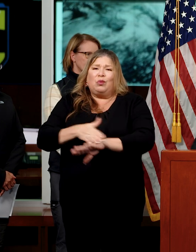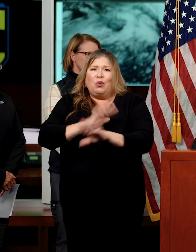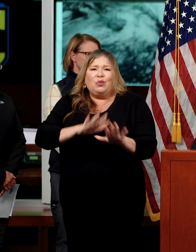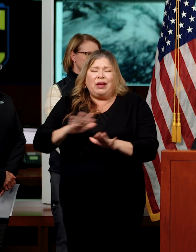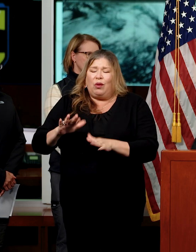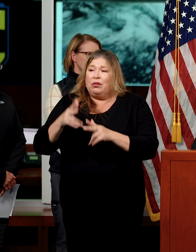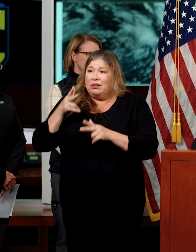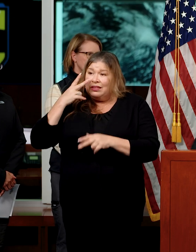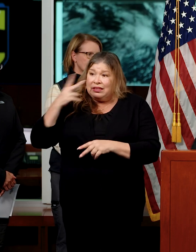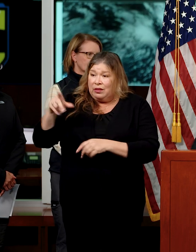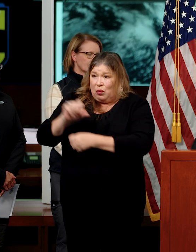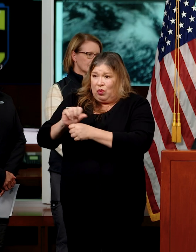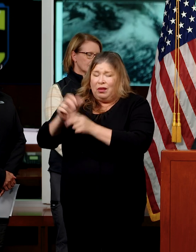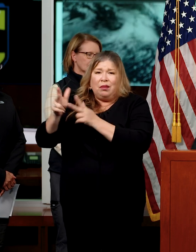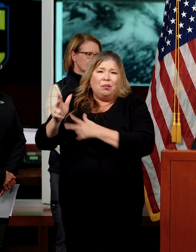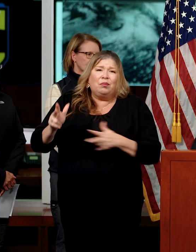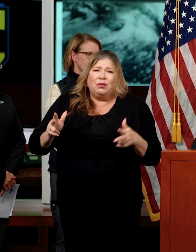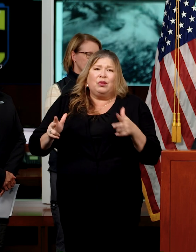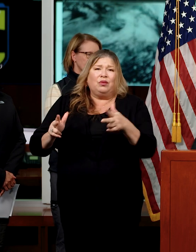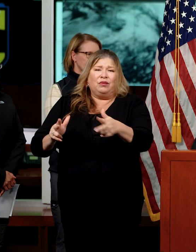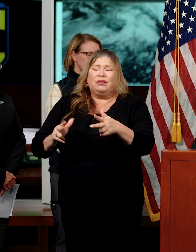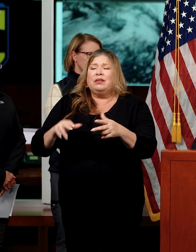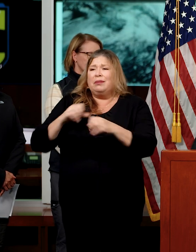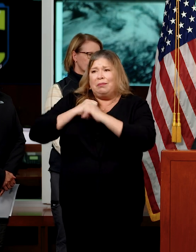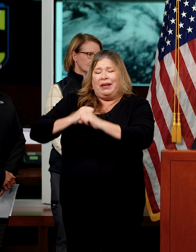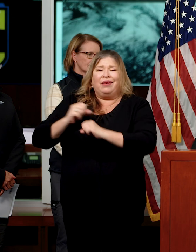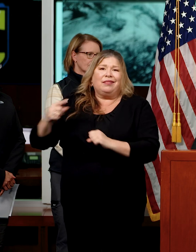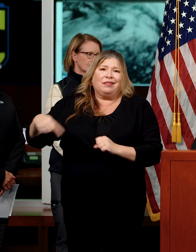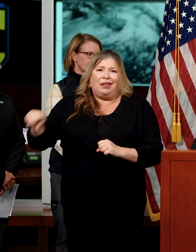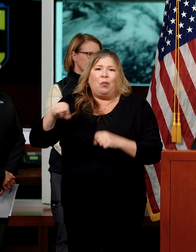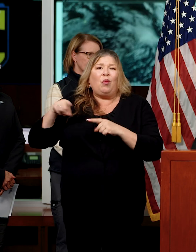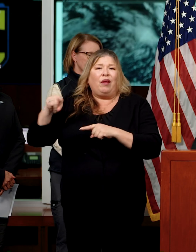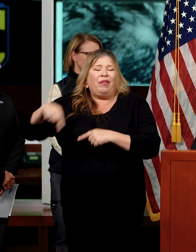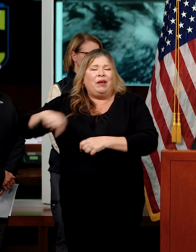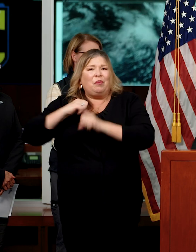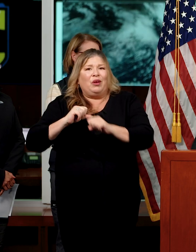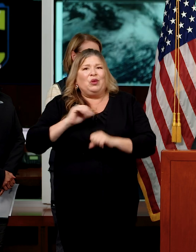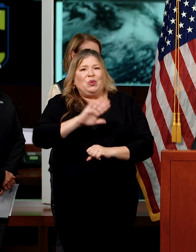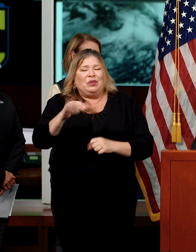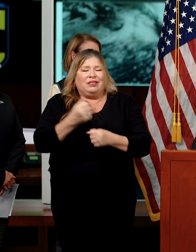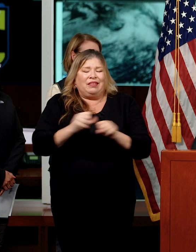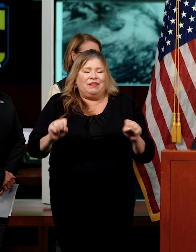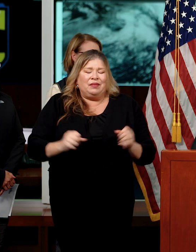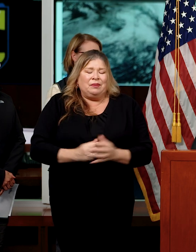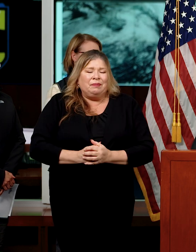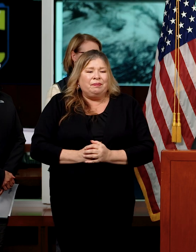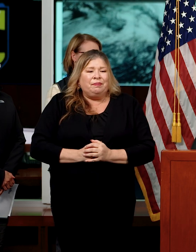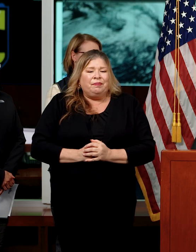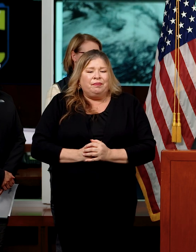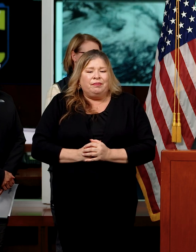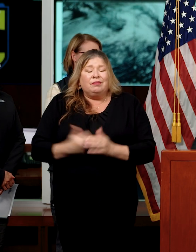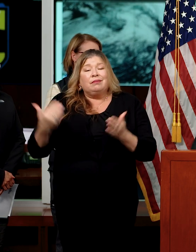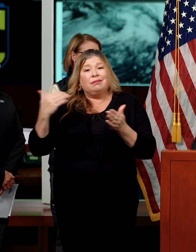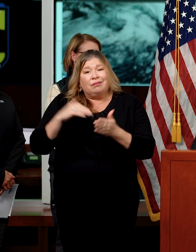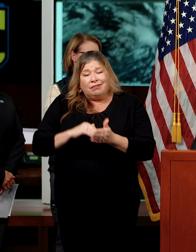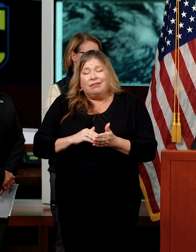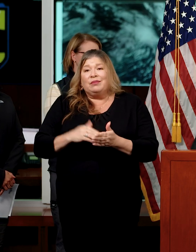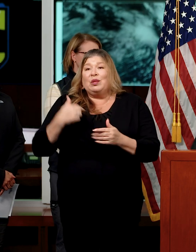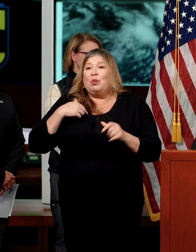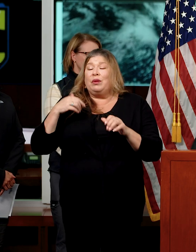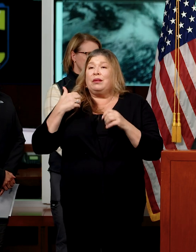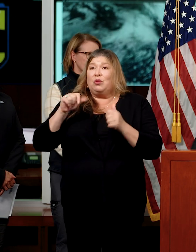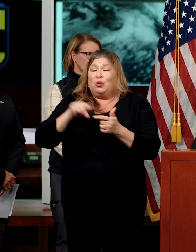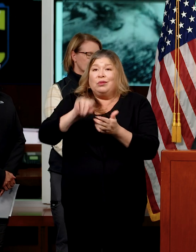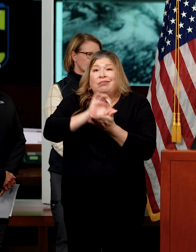move over if it's safe to do so, and protect their safety while they're protecting yours. And again, as we're doing our snow